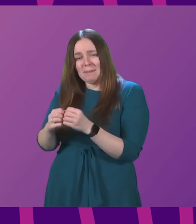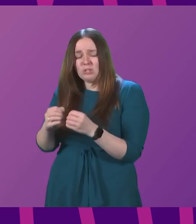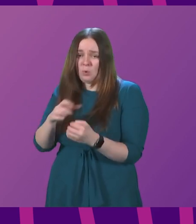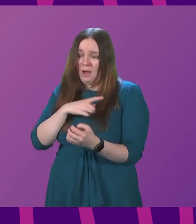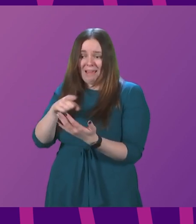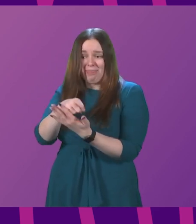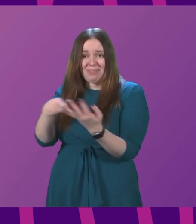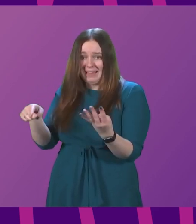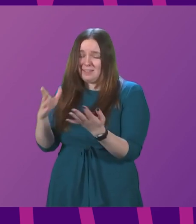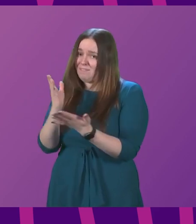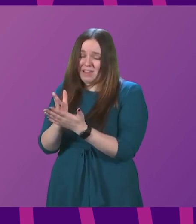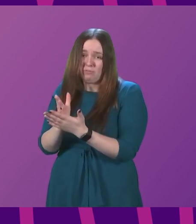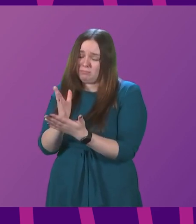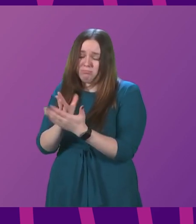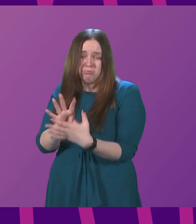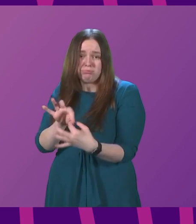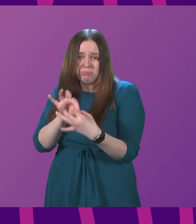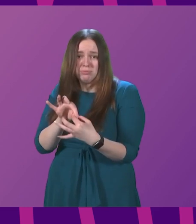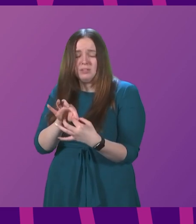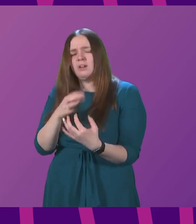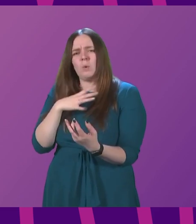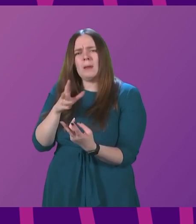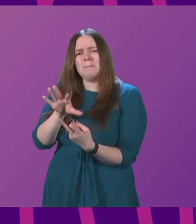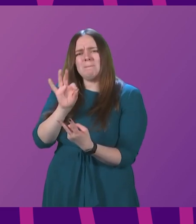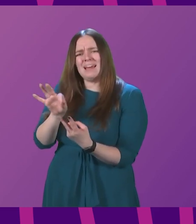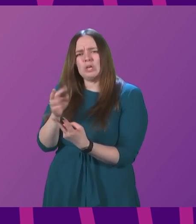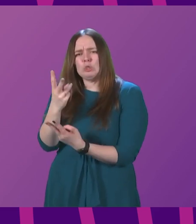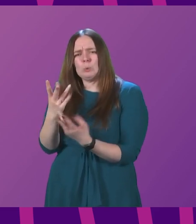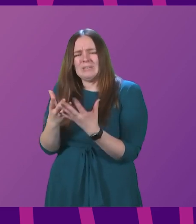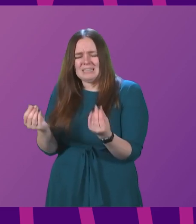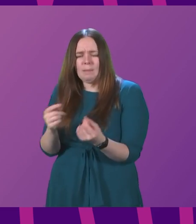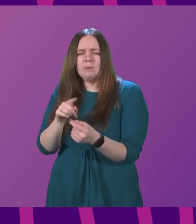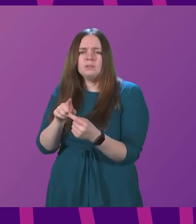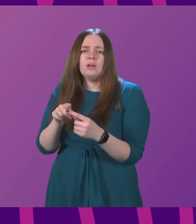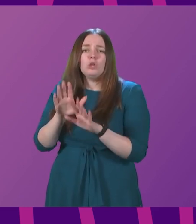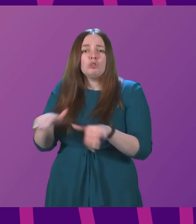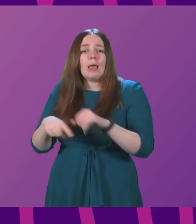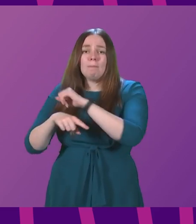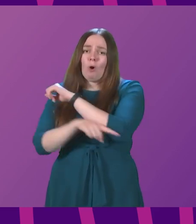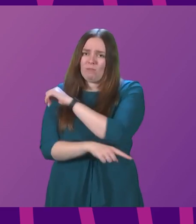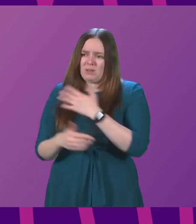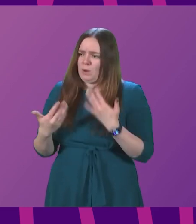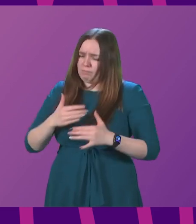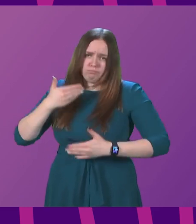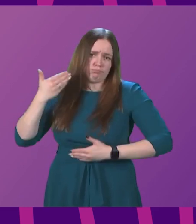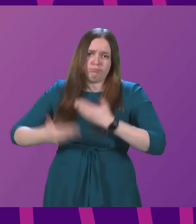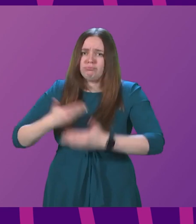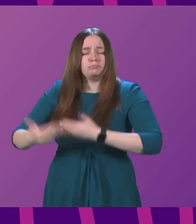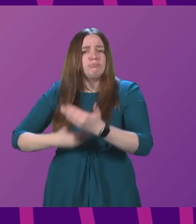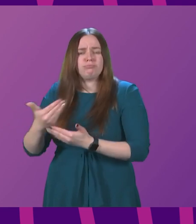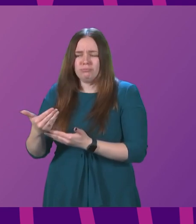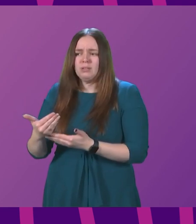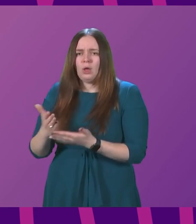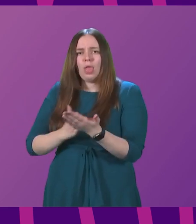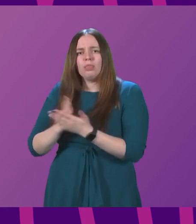of course, very closely related. Let me just pick up on two examples. Child poverty. We're making great strides and great efforts, chiefly through the